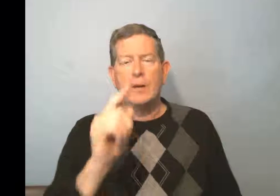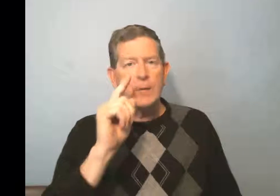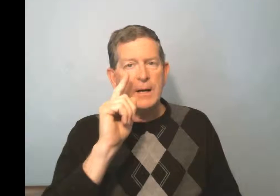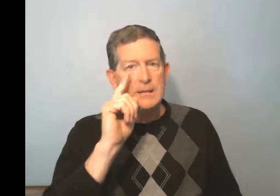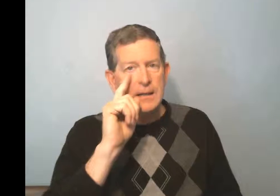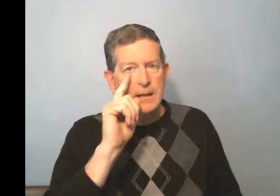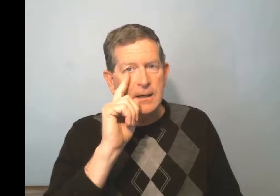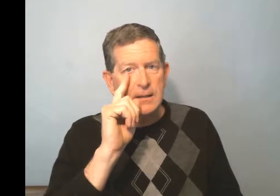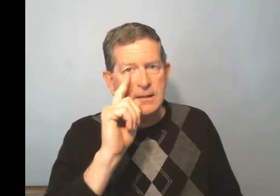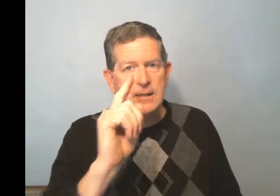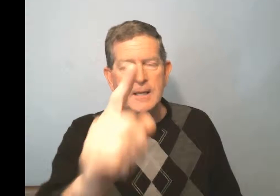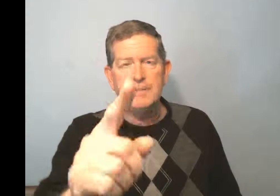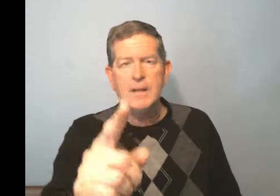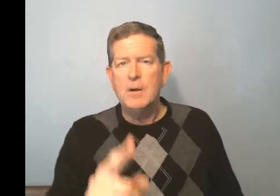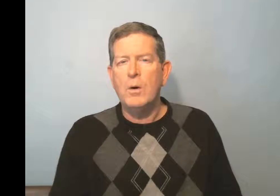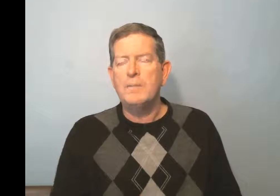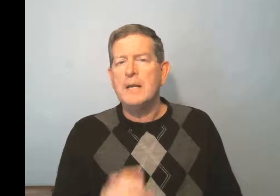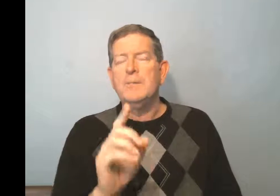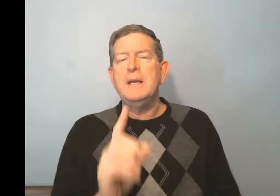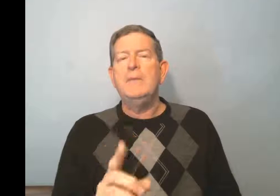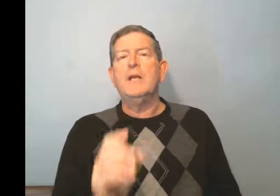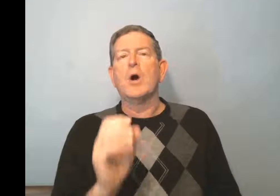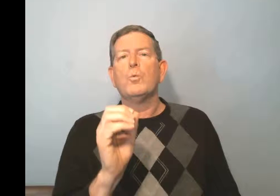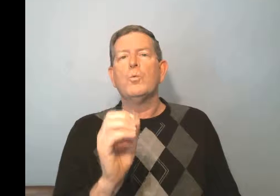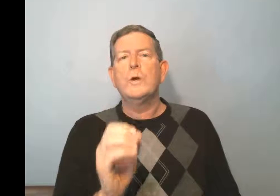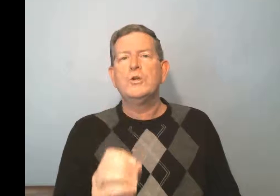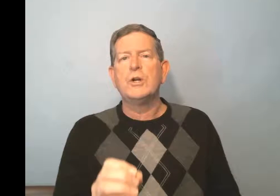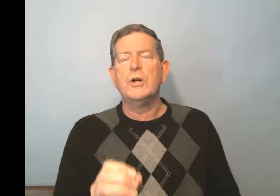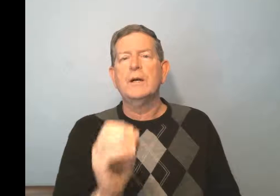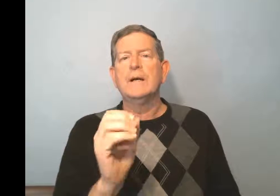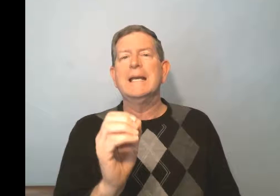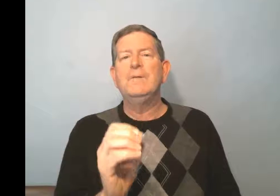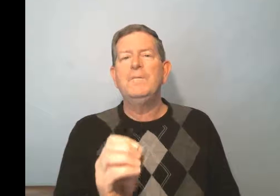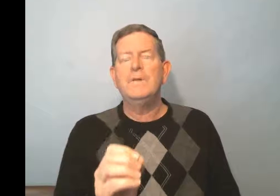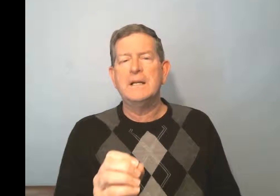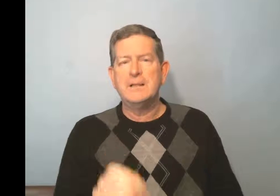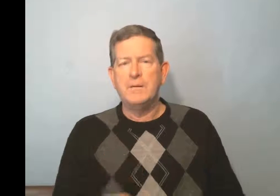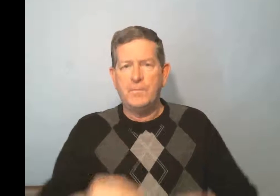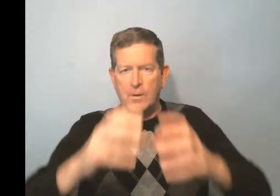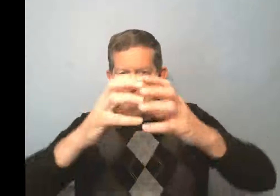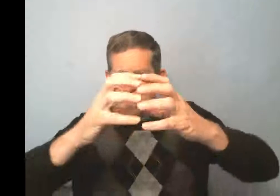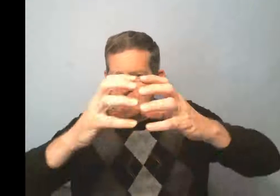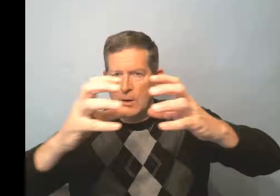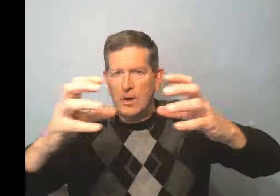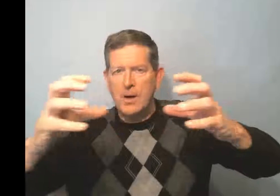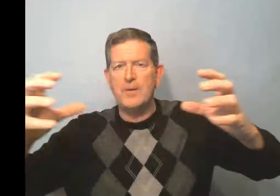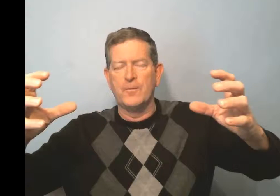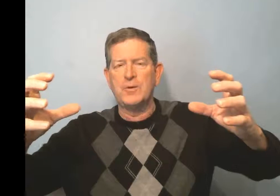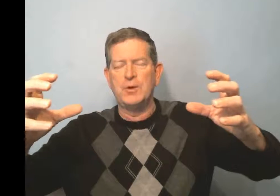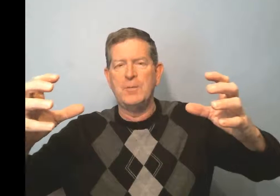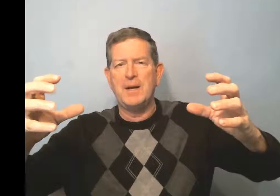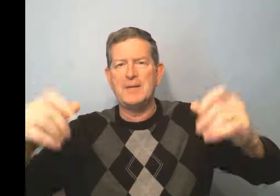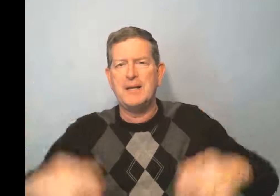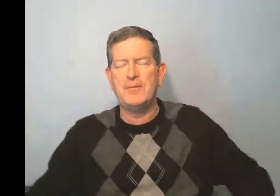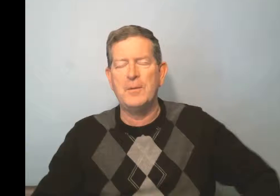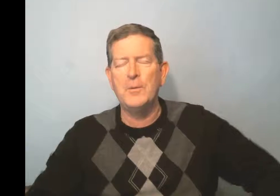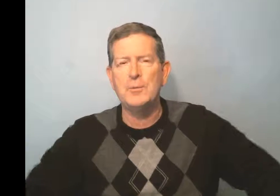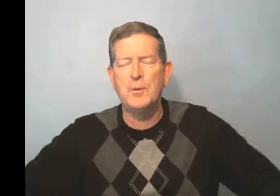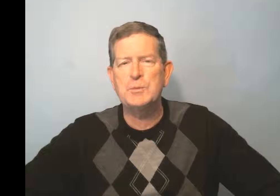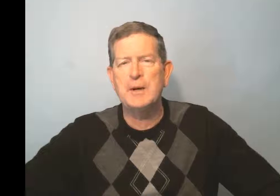I say to see, well, it'll be in the original infinitive form. That's the long version, you might say, for the most part.